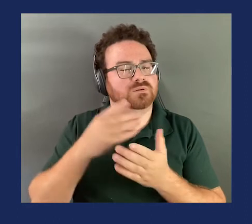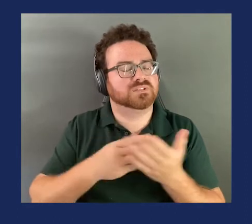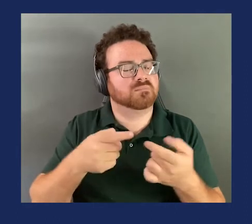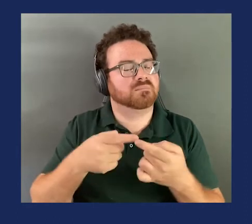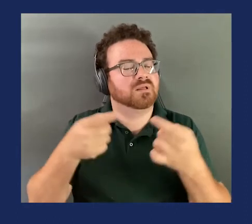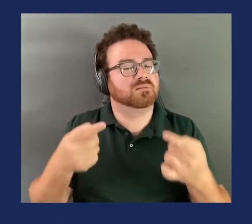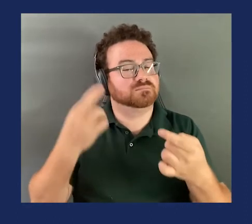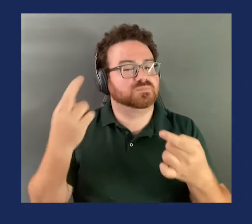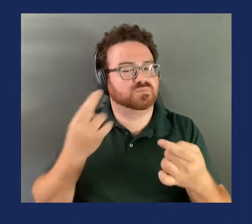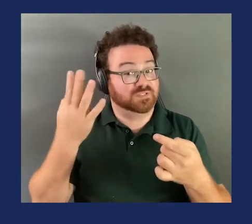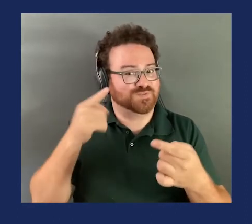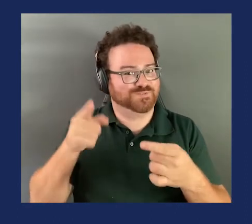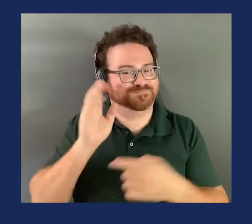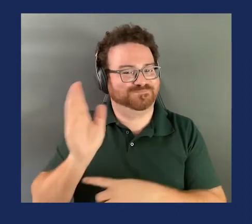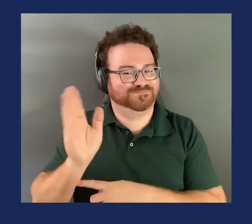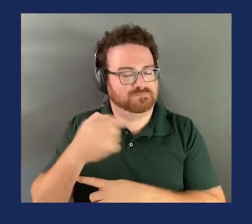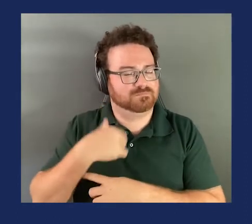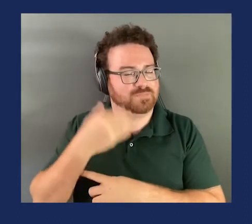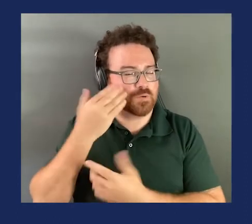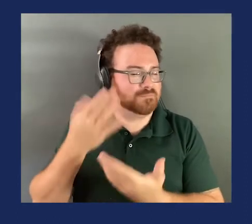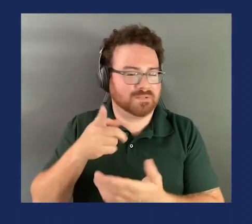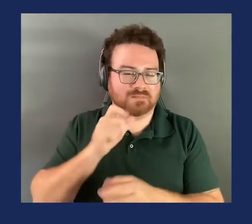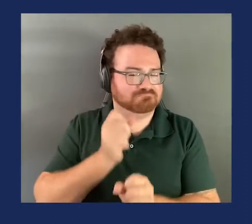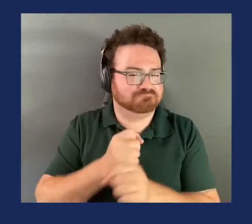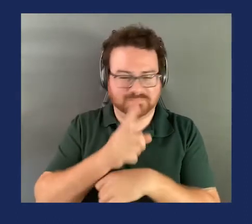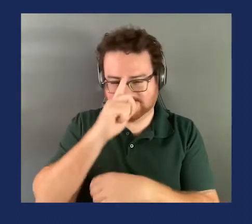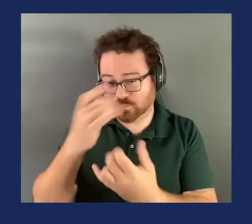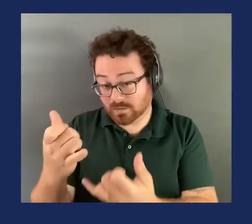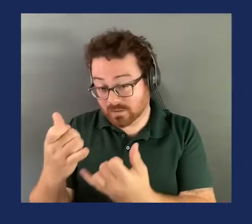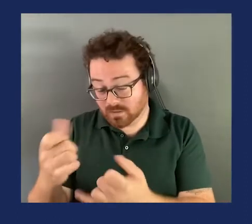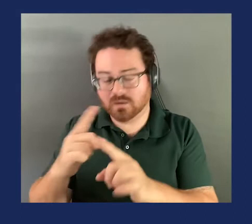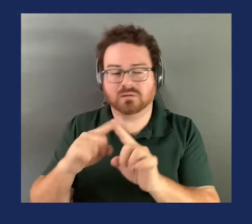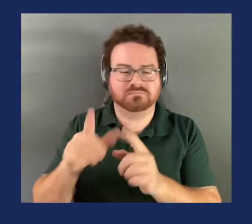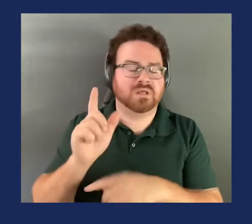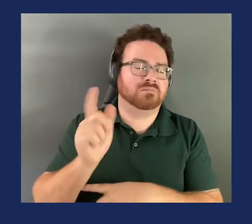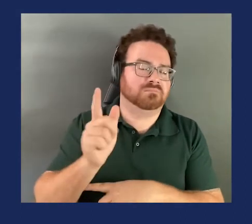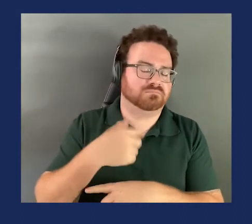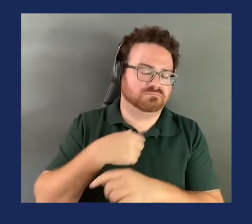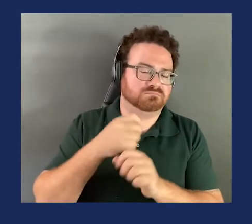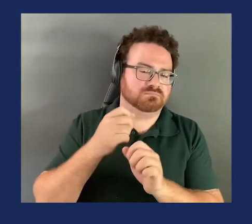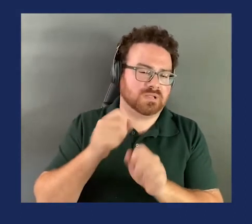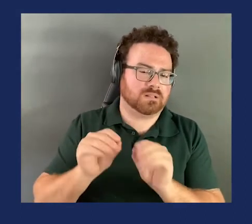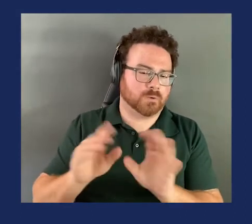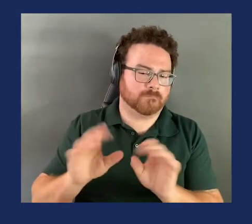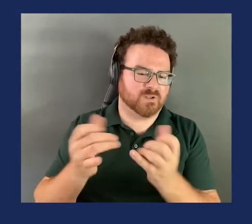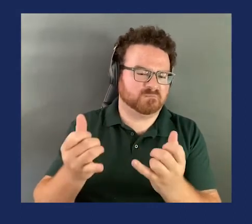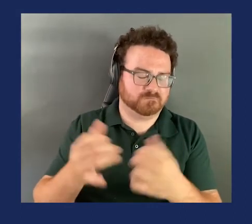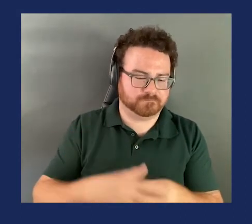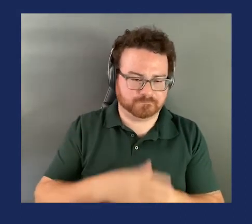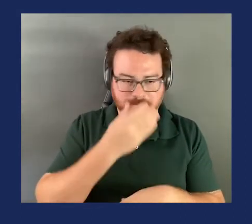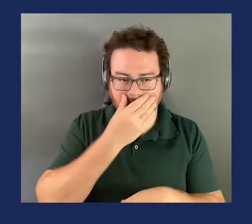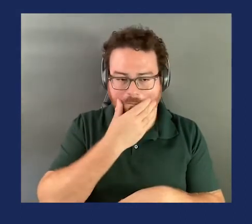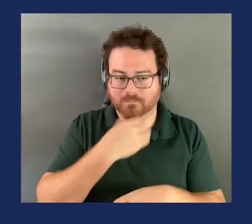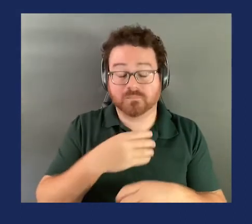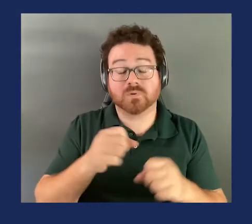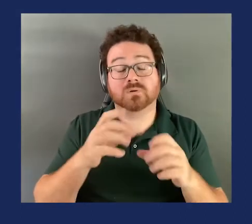why you presented it. And I know that may not make sense in the beginning, but let me explain. First of all, I agree that our current